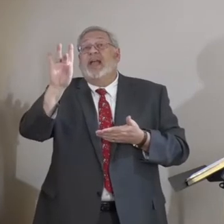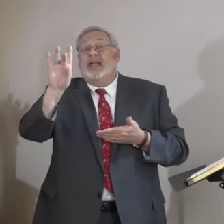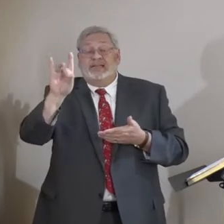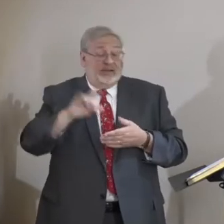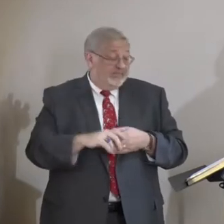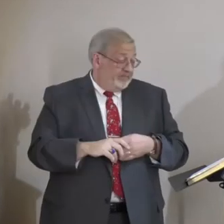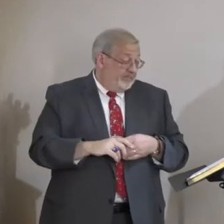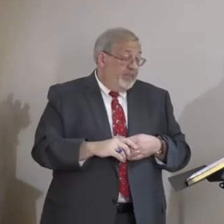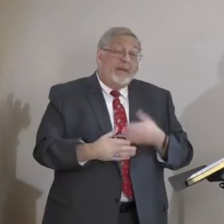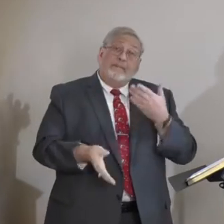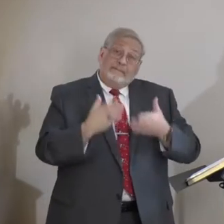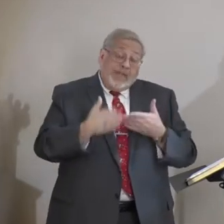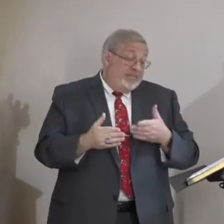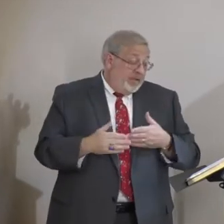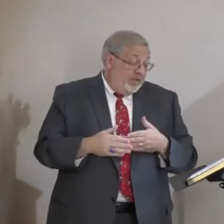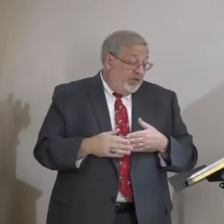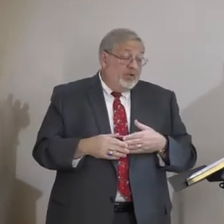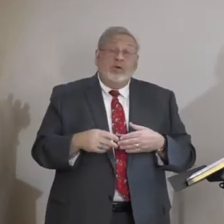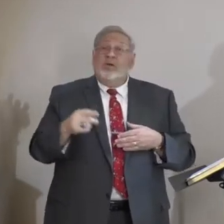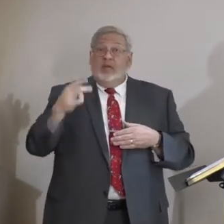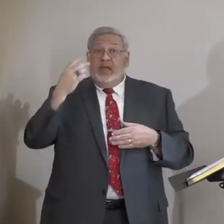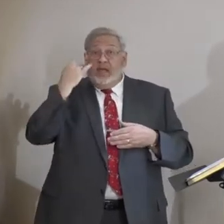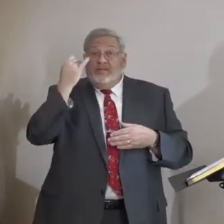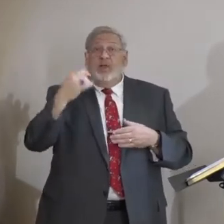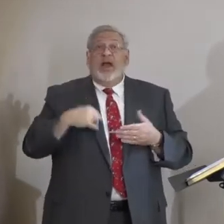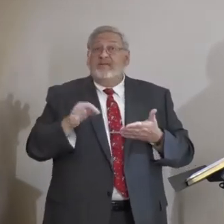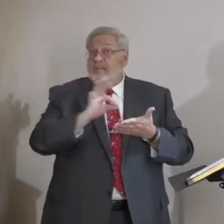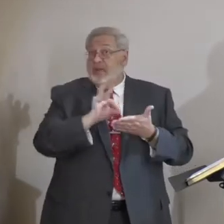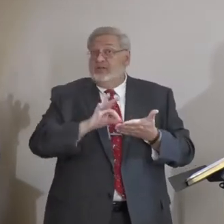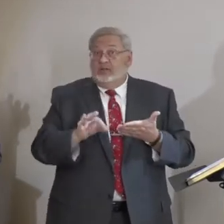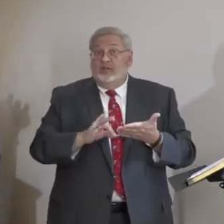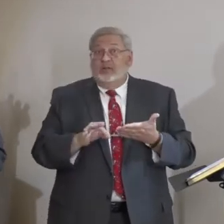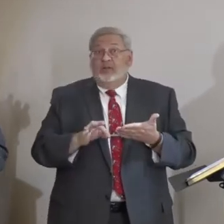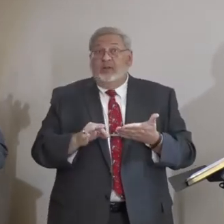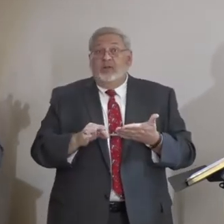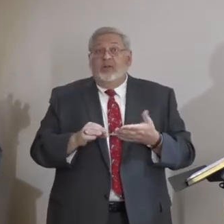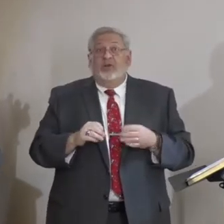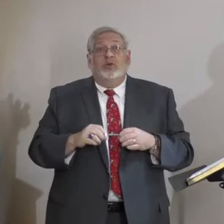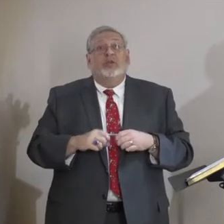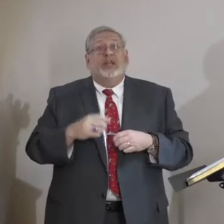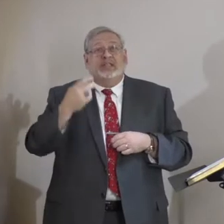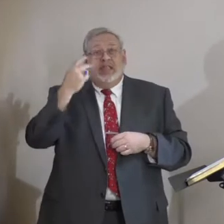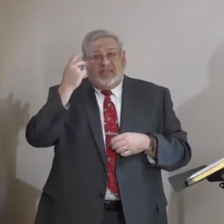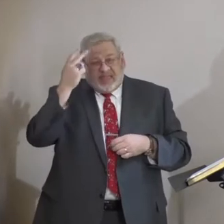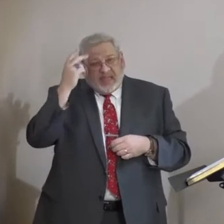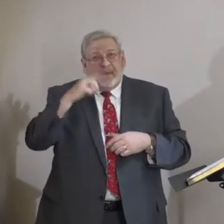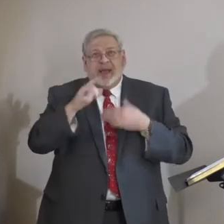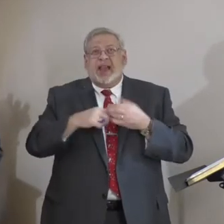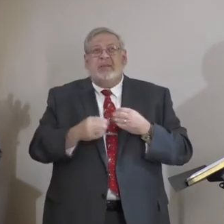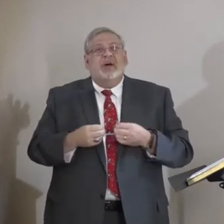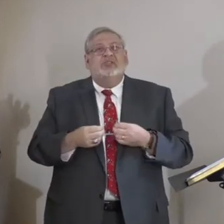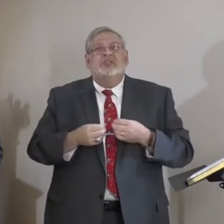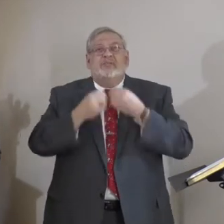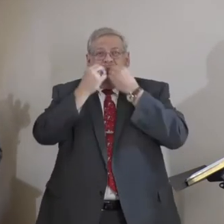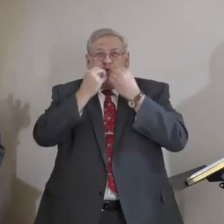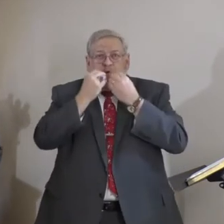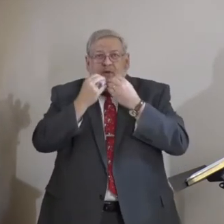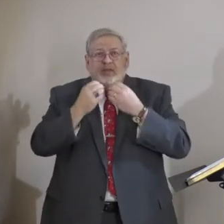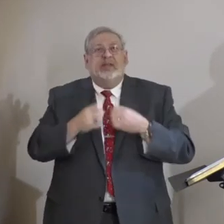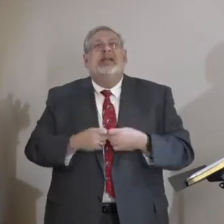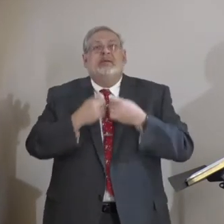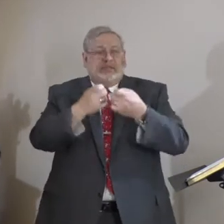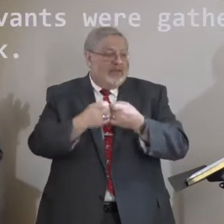maybe, if you have a pencil paper, you can figure out how much food Nehemiah was giving out to the people.